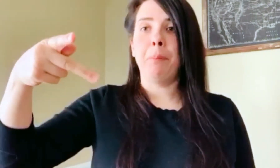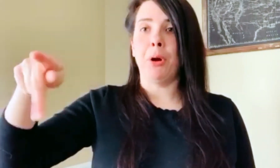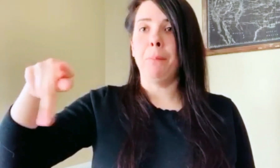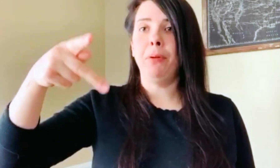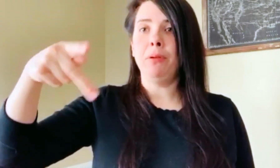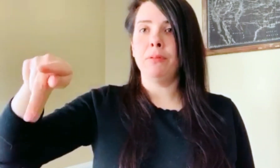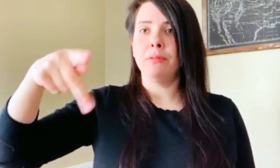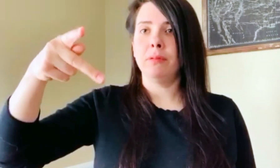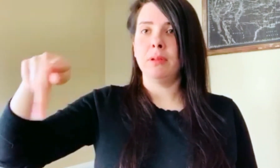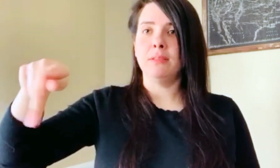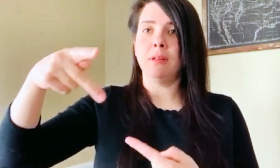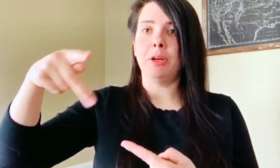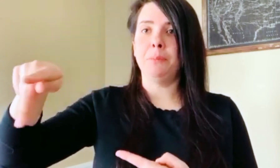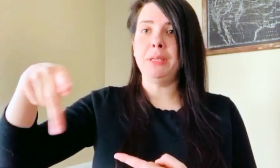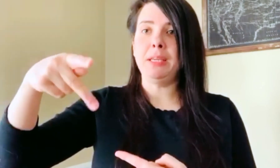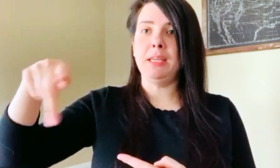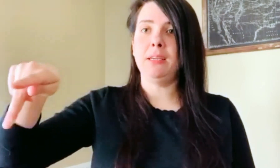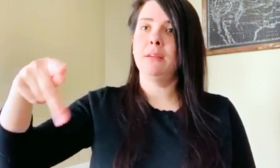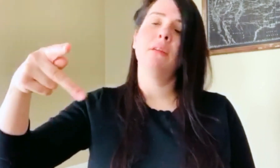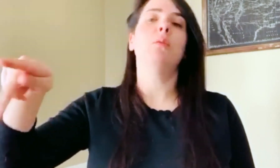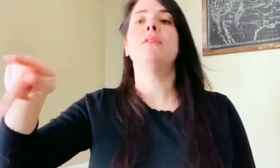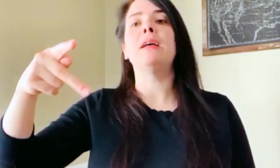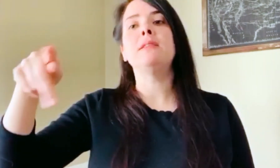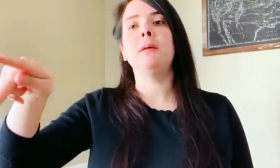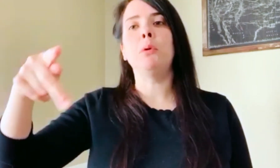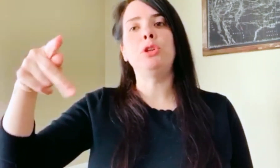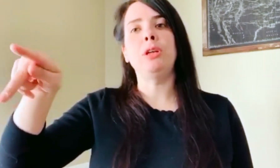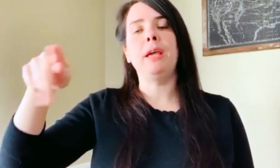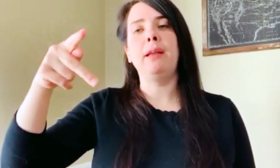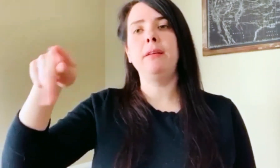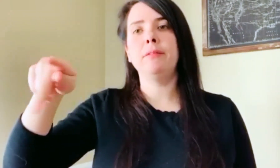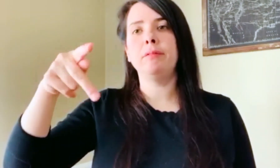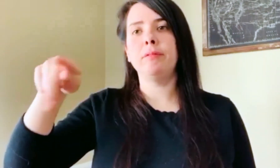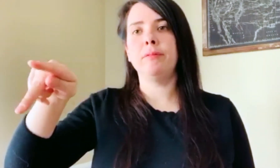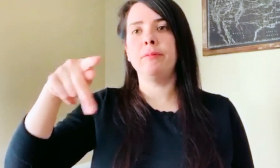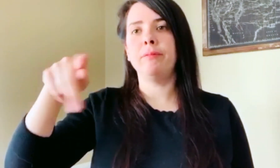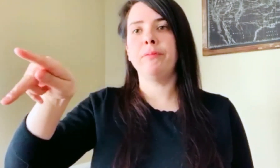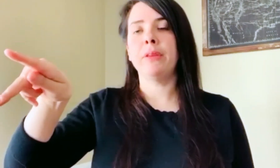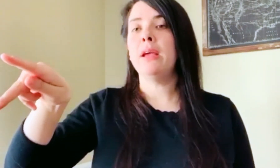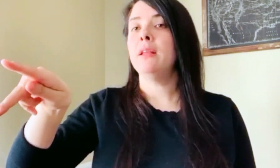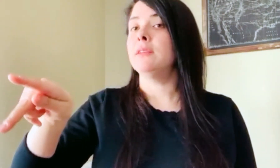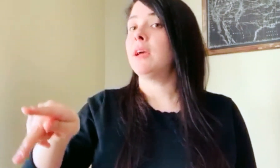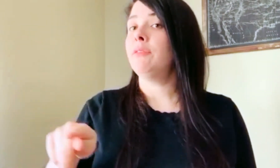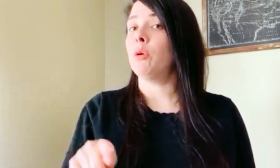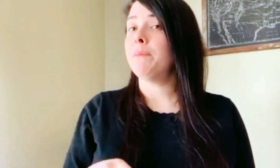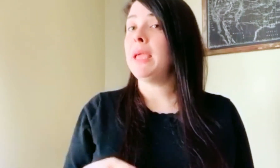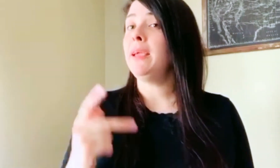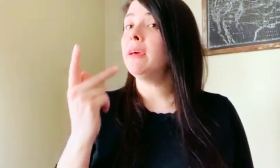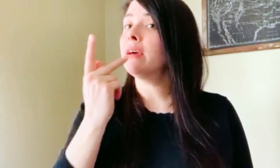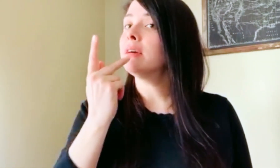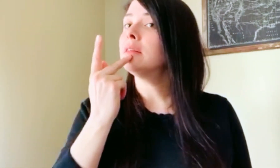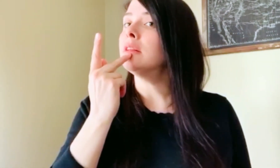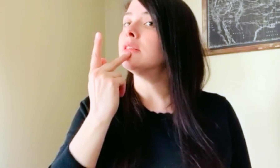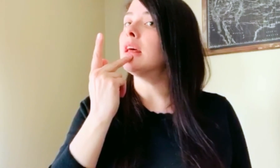Purple is the letter P with that same motion again. The sign for pink looks like